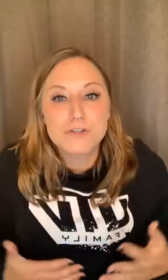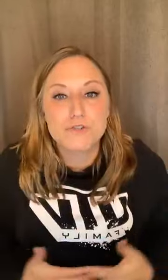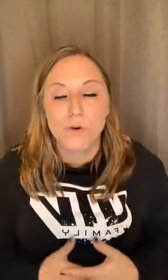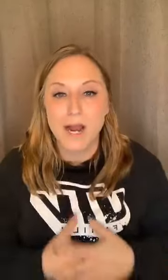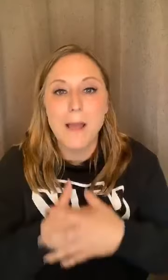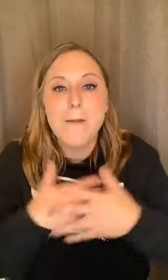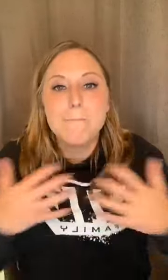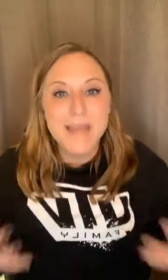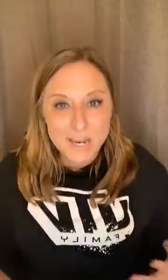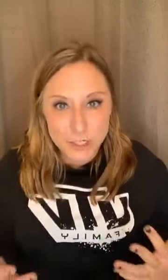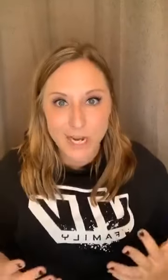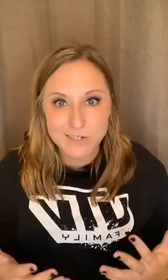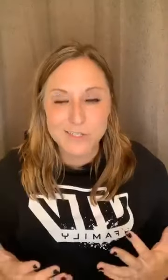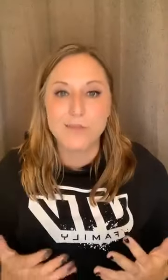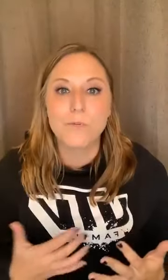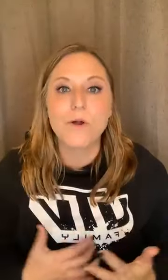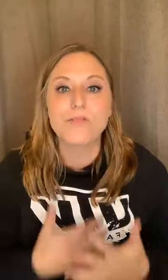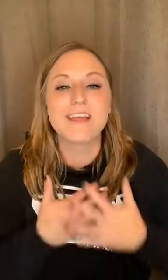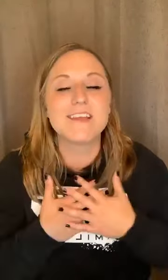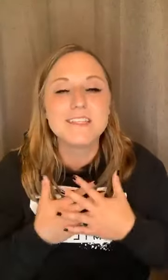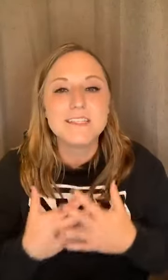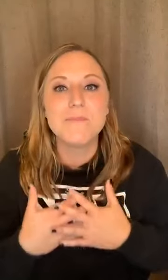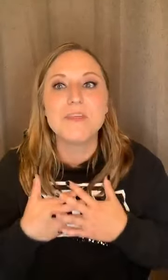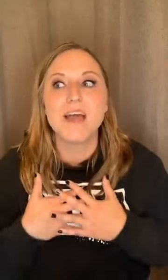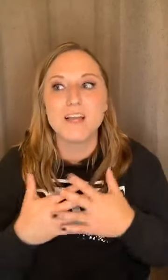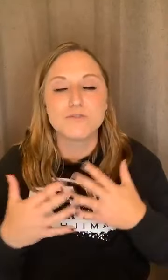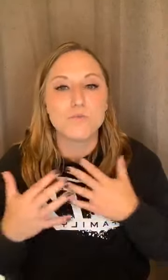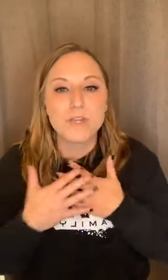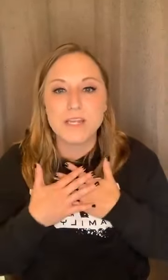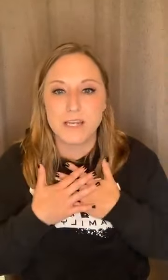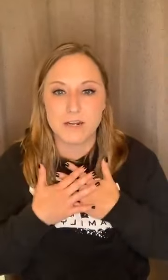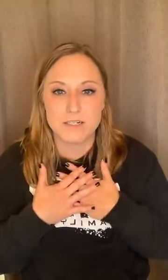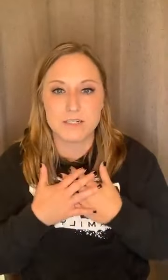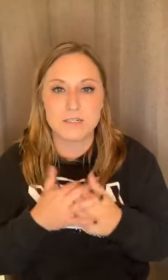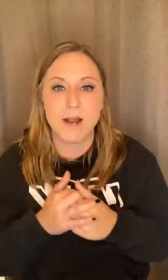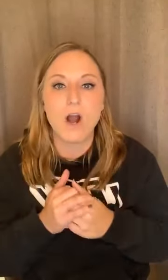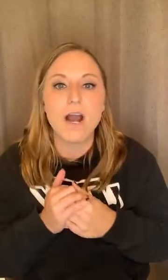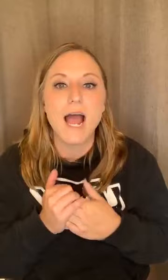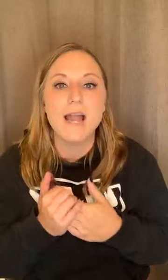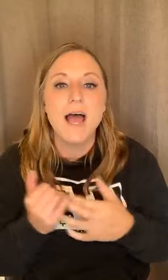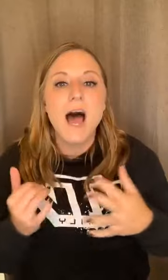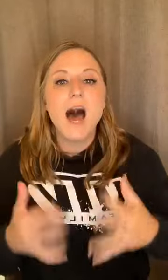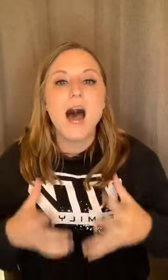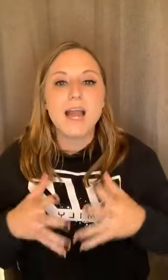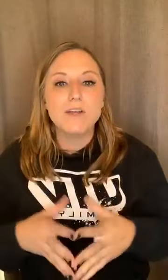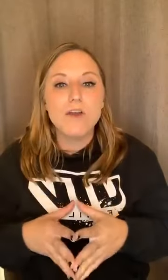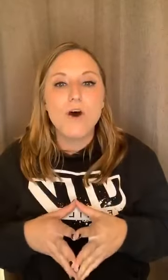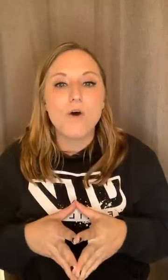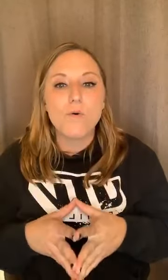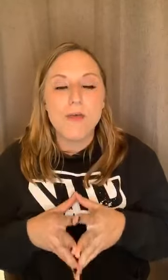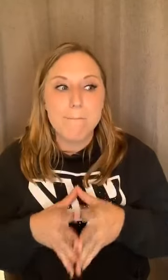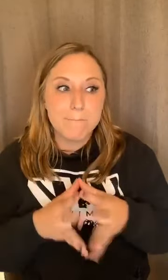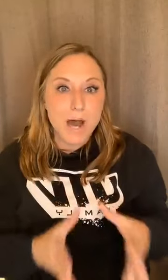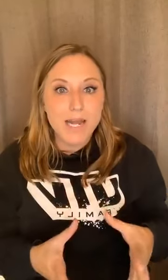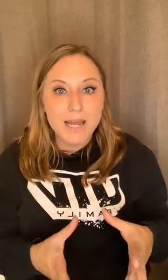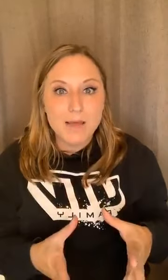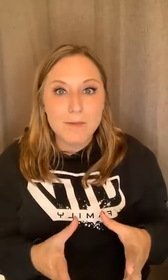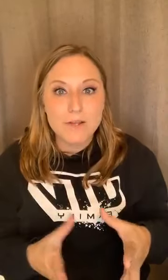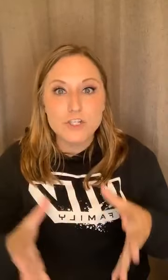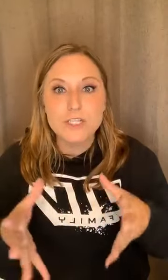story, make changes in the world. Like this is something that is really near and dear to my heart. And I know that body image is